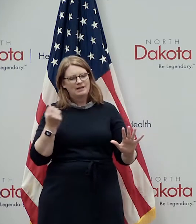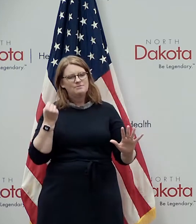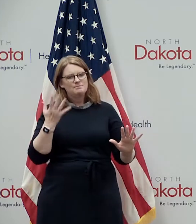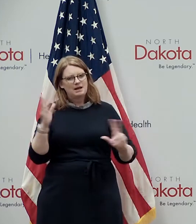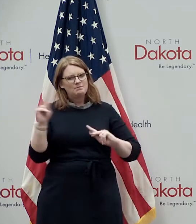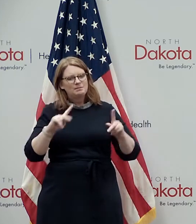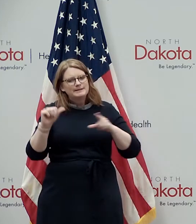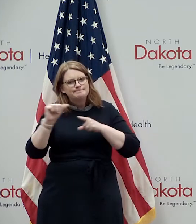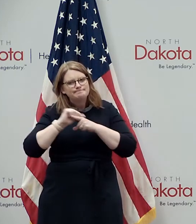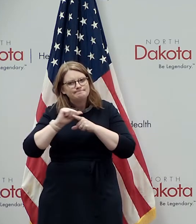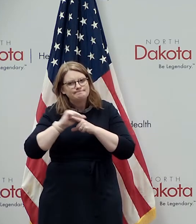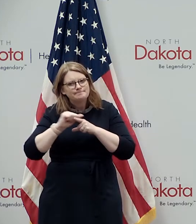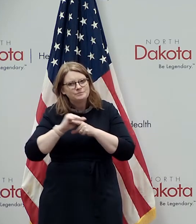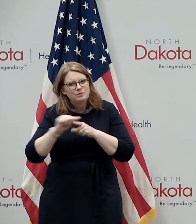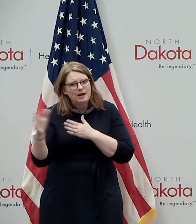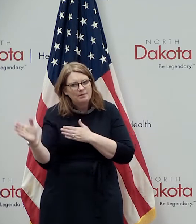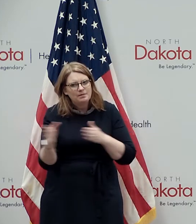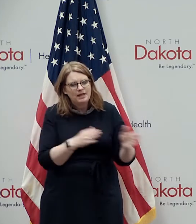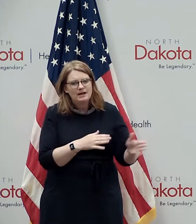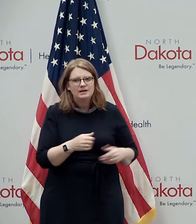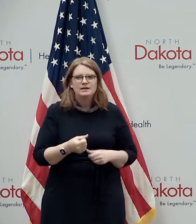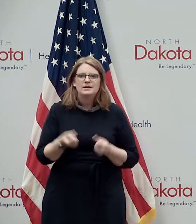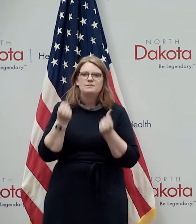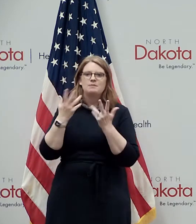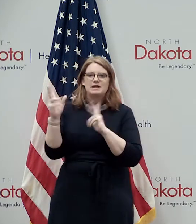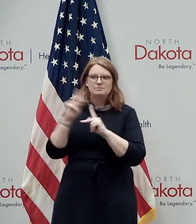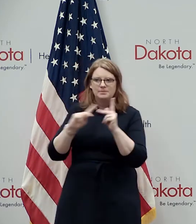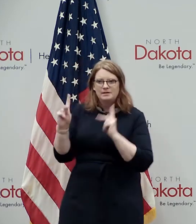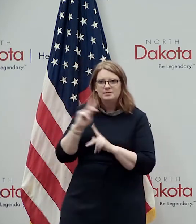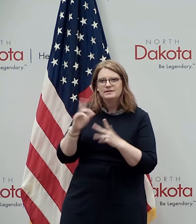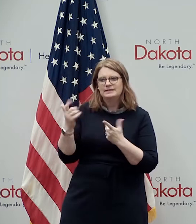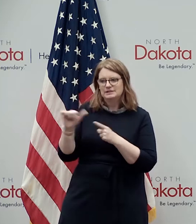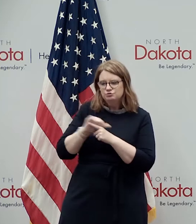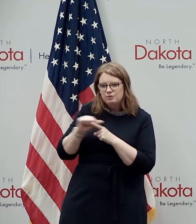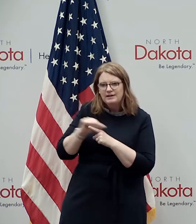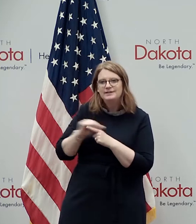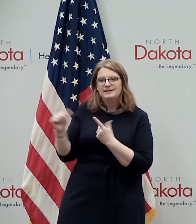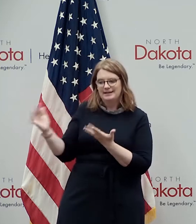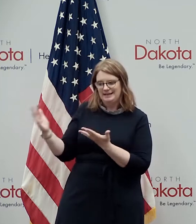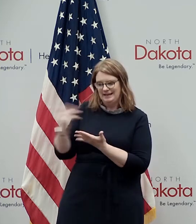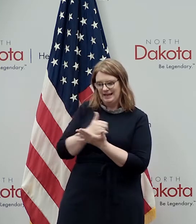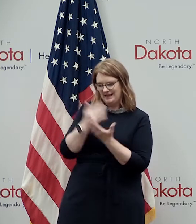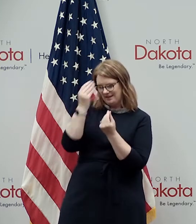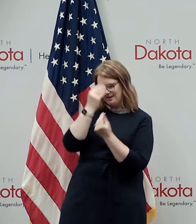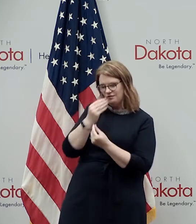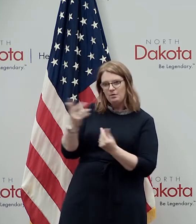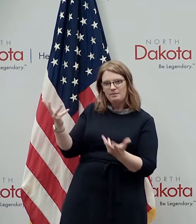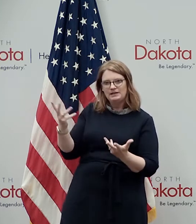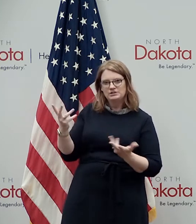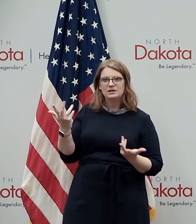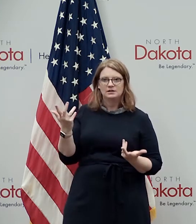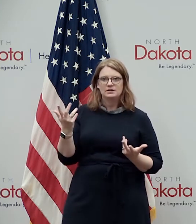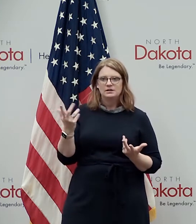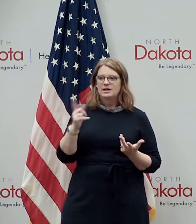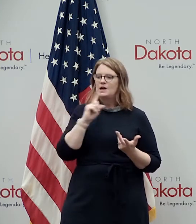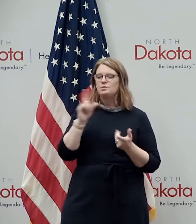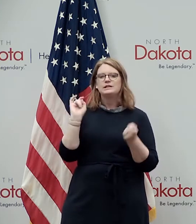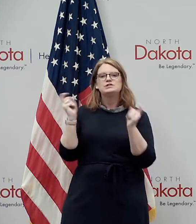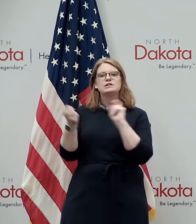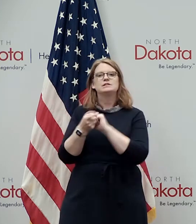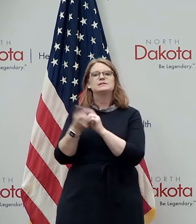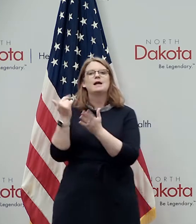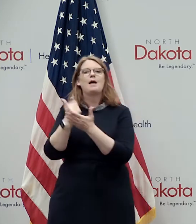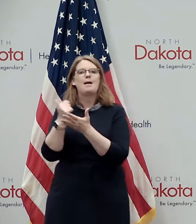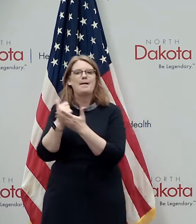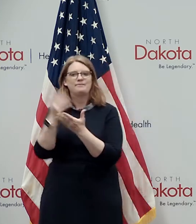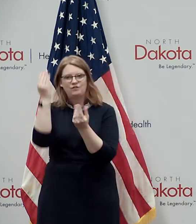and planning we have a lot of folks with a lot of training and gathering information and making it into useful information not